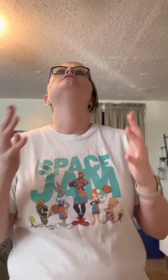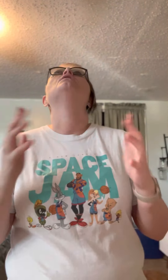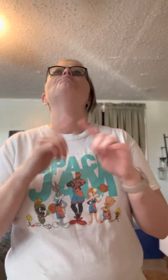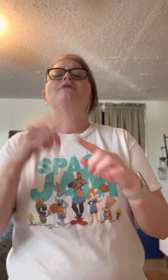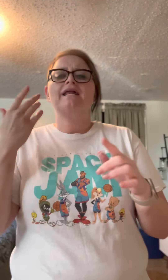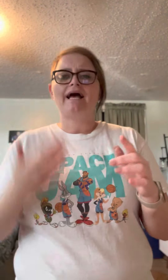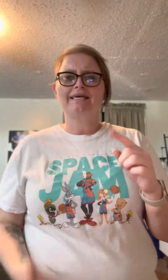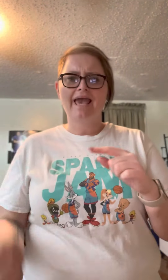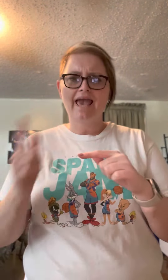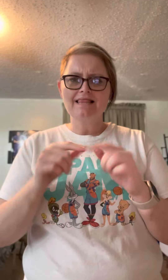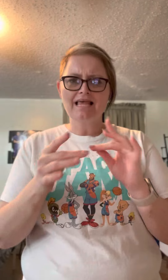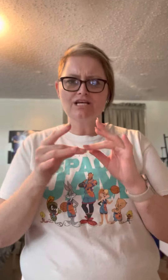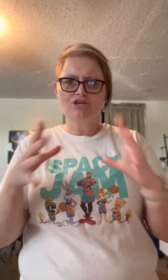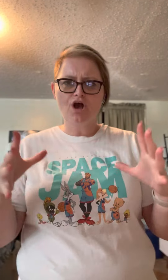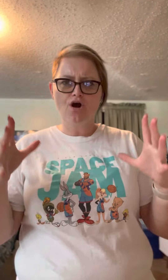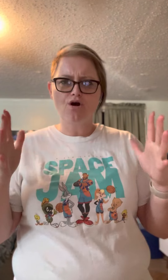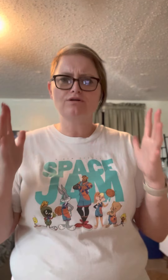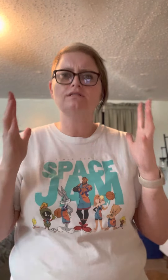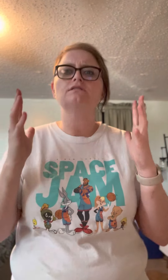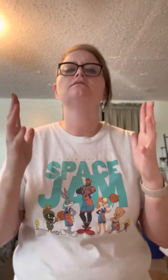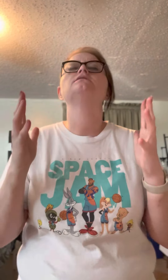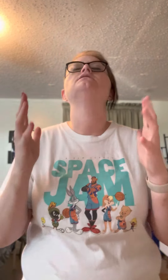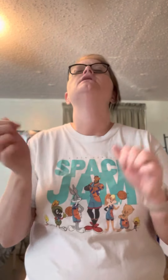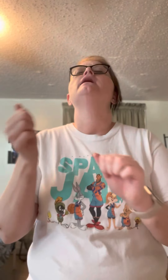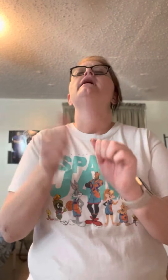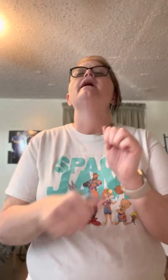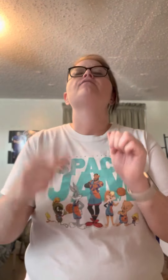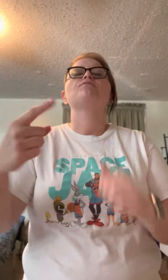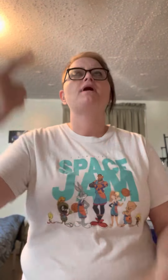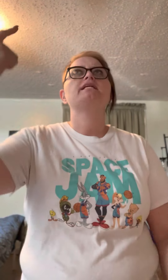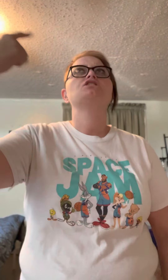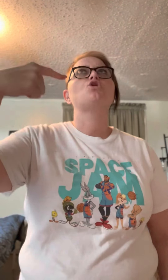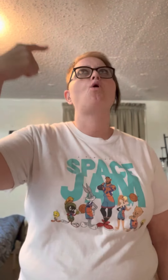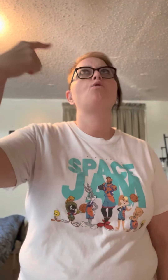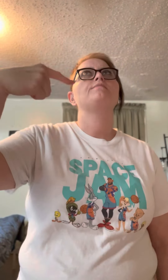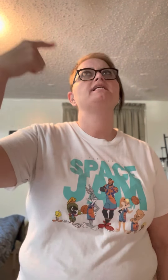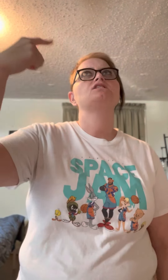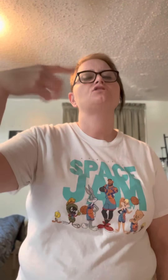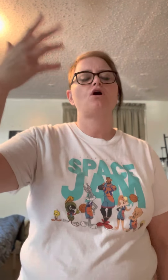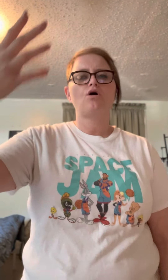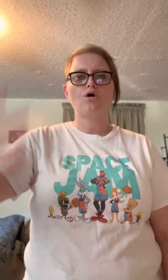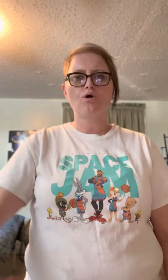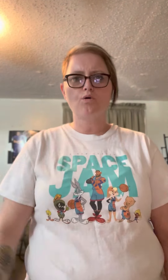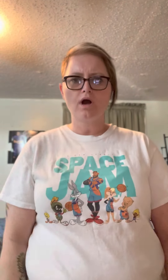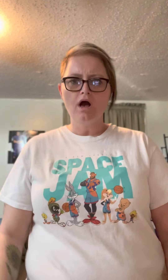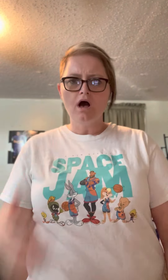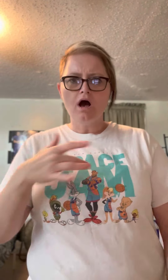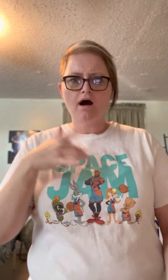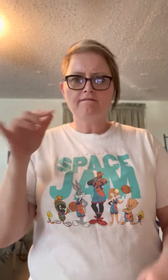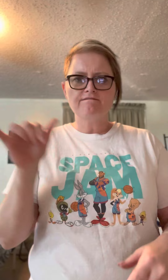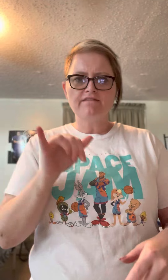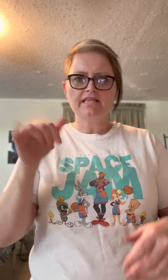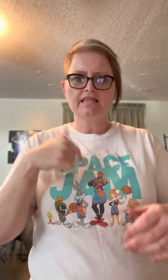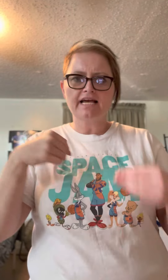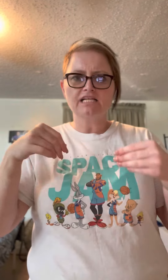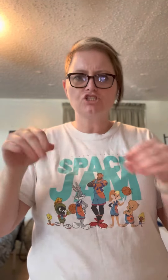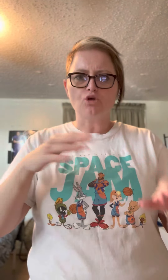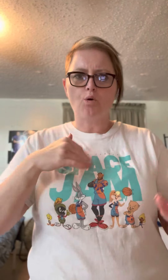But I can't let go Everybody told me so Feelin' like I sold